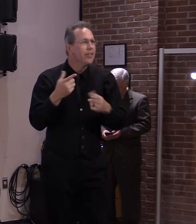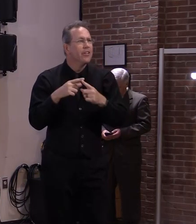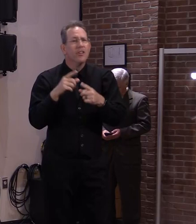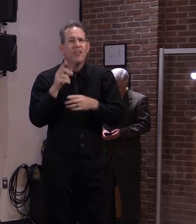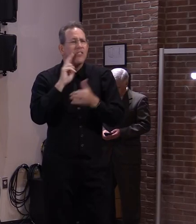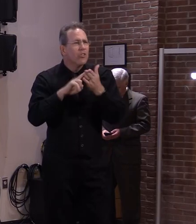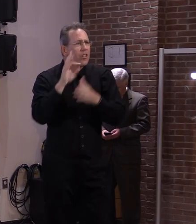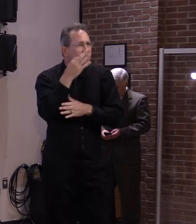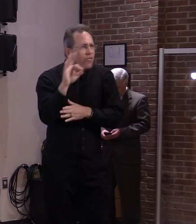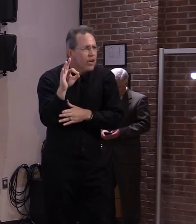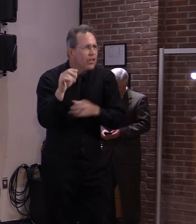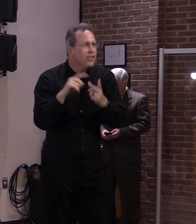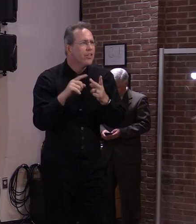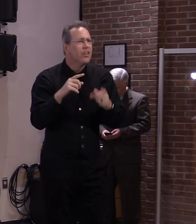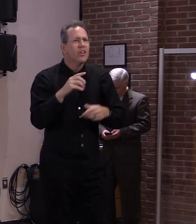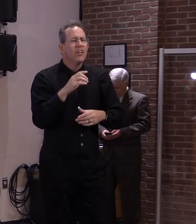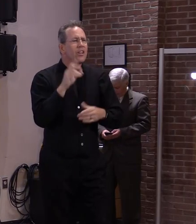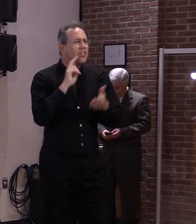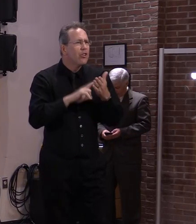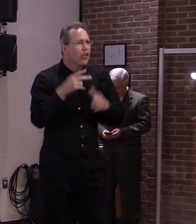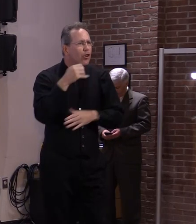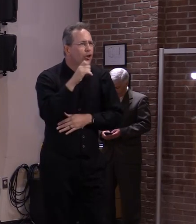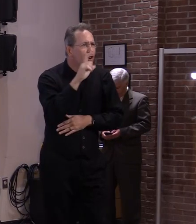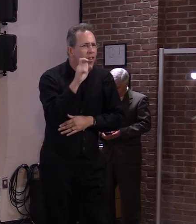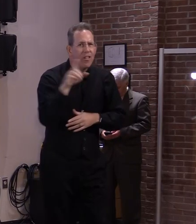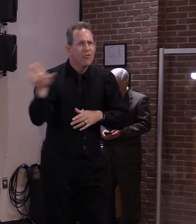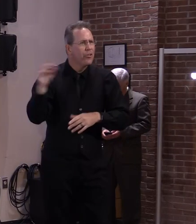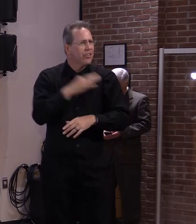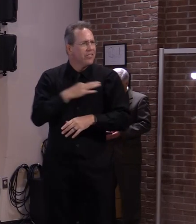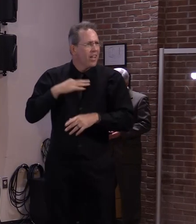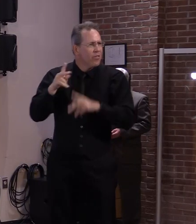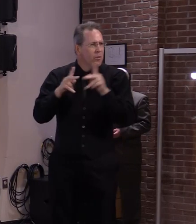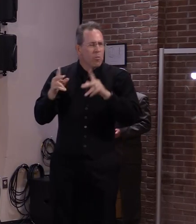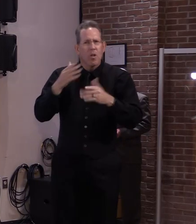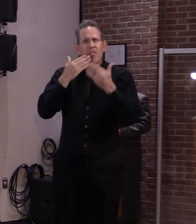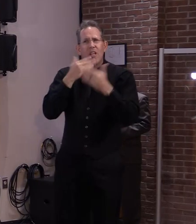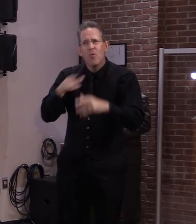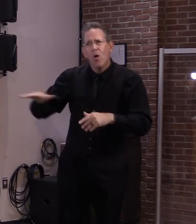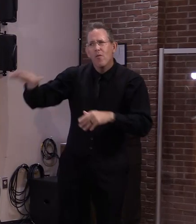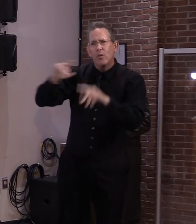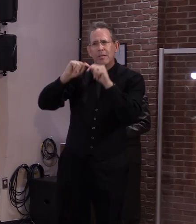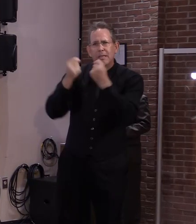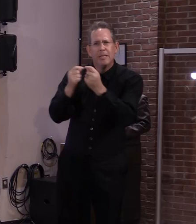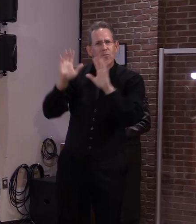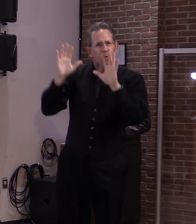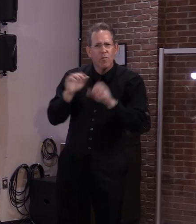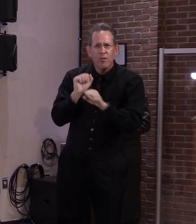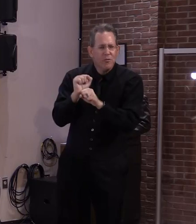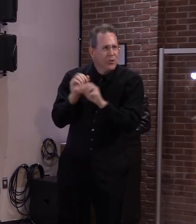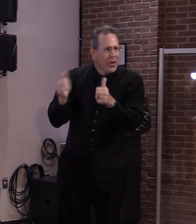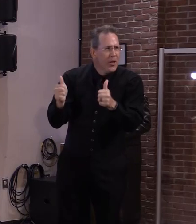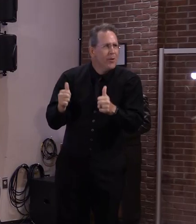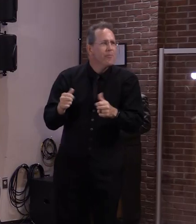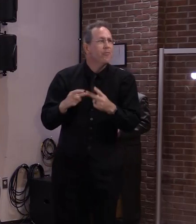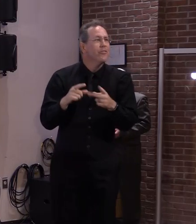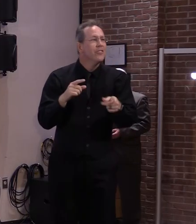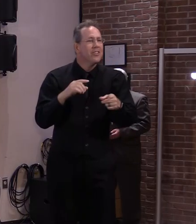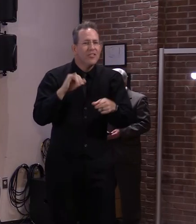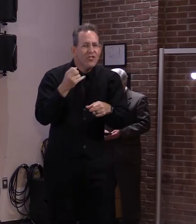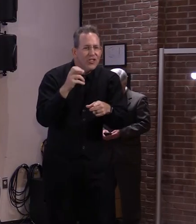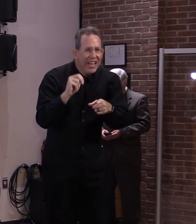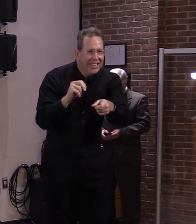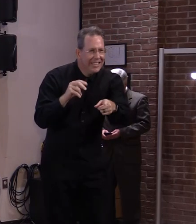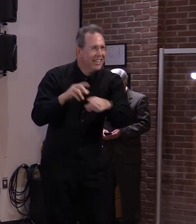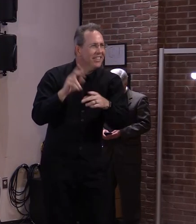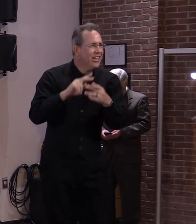out herself via email several times. I thank you all for that. And thanks, too, to Jason and Rebecca for their yeoman's work wrangling reporters for